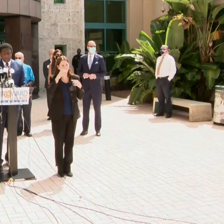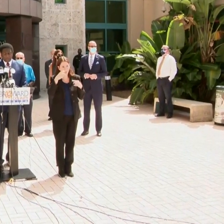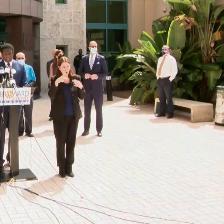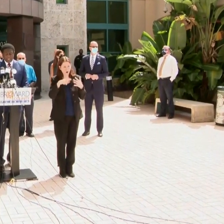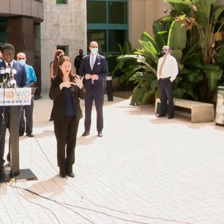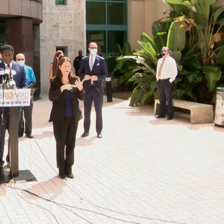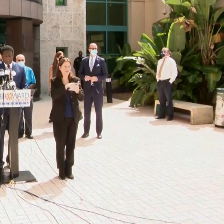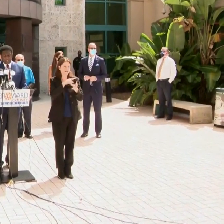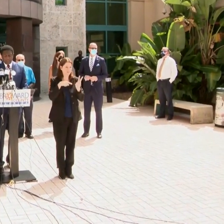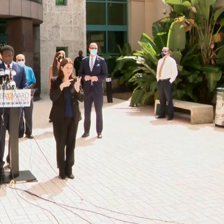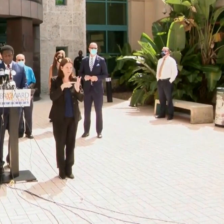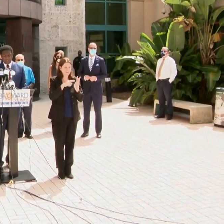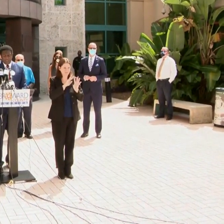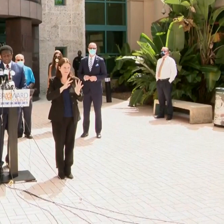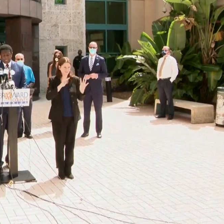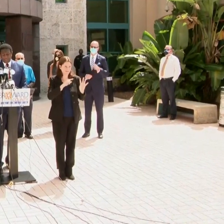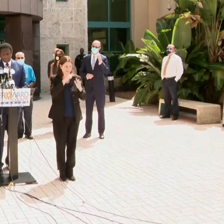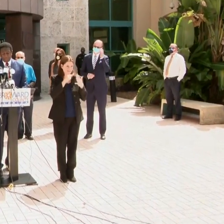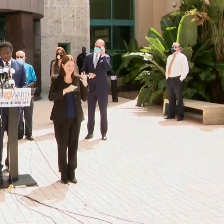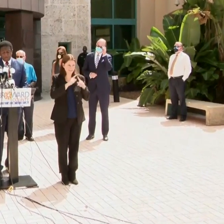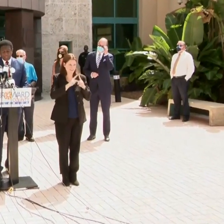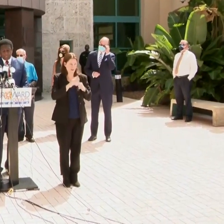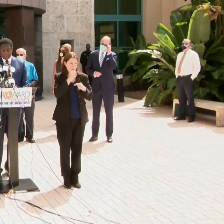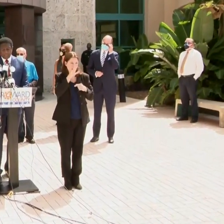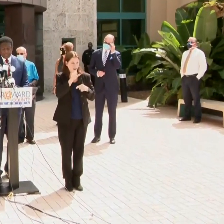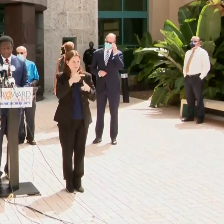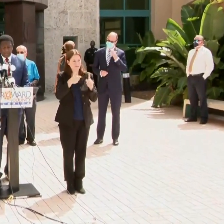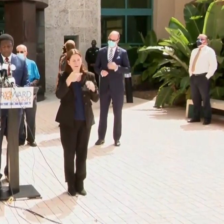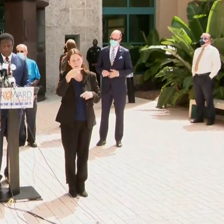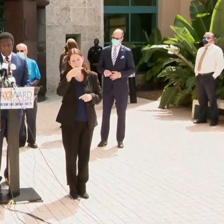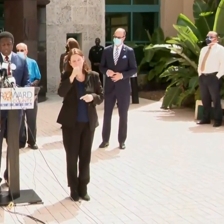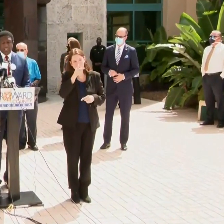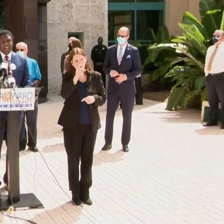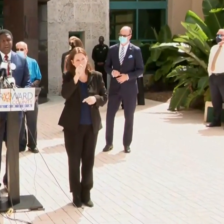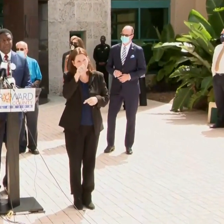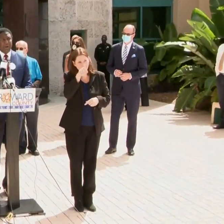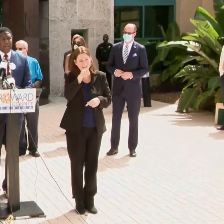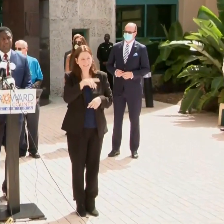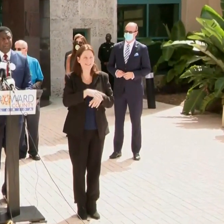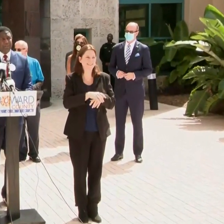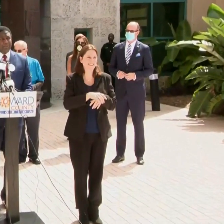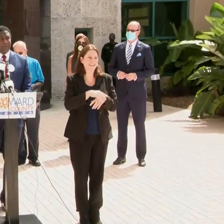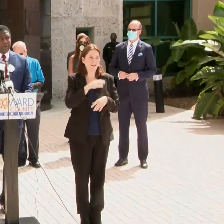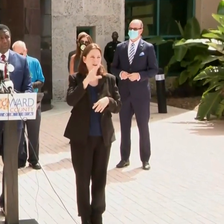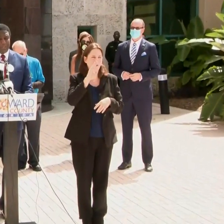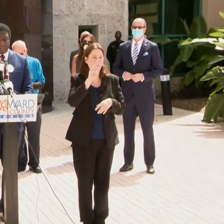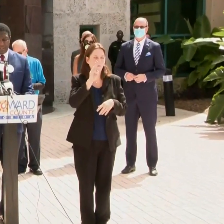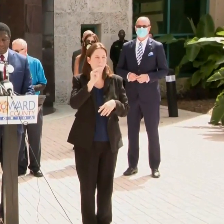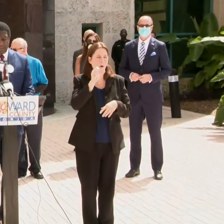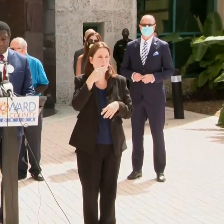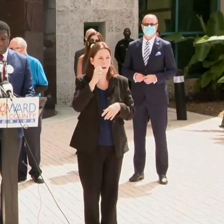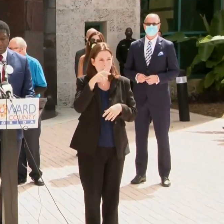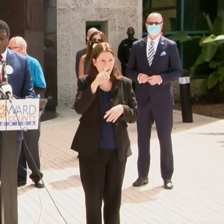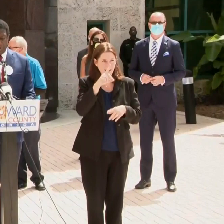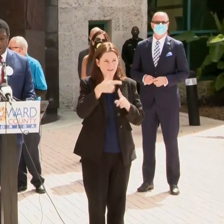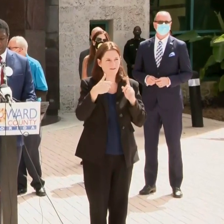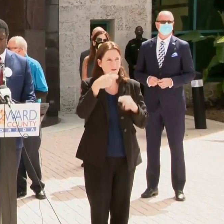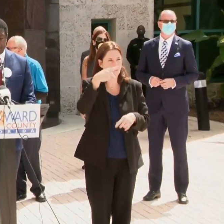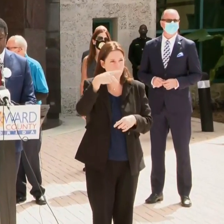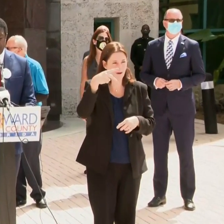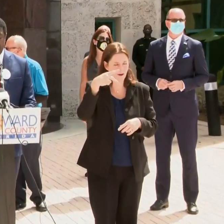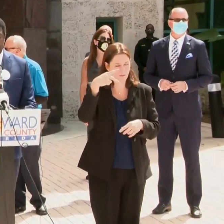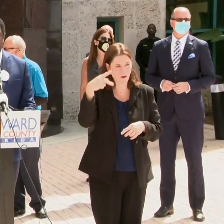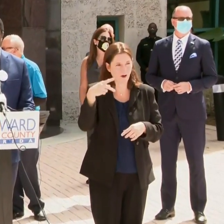Mayor Christine Unchowski from Parkland, Mayor Sharon Muhammad from Pembroke